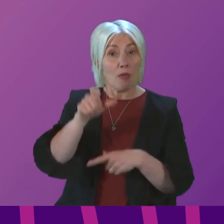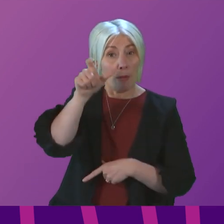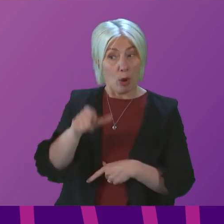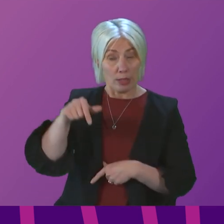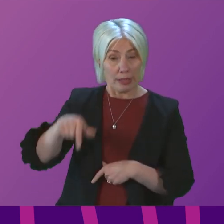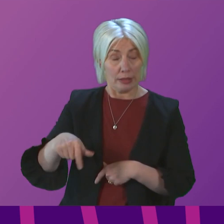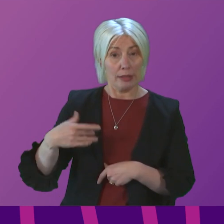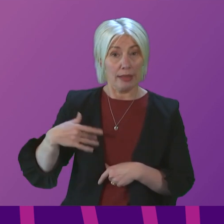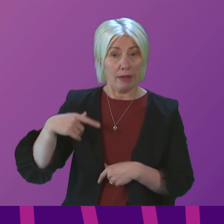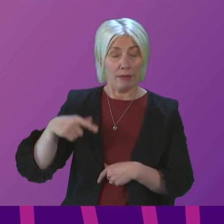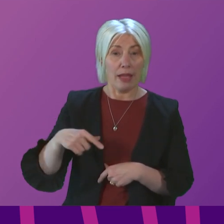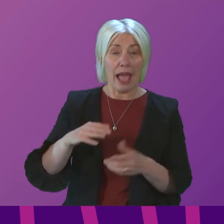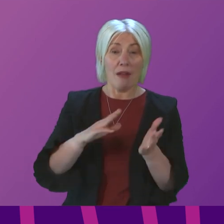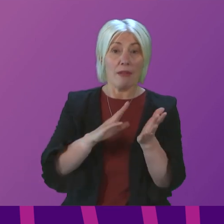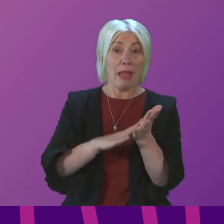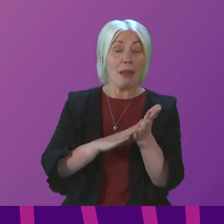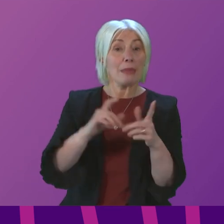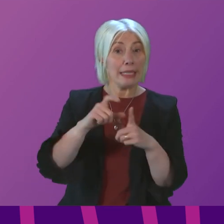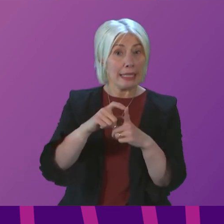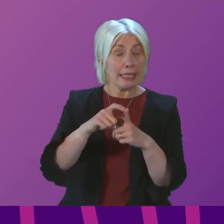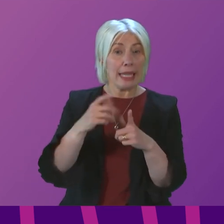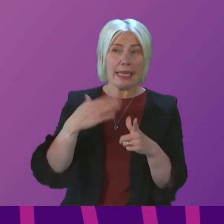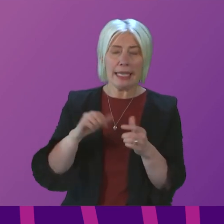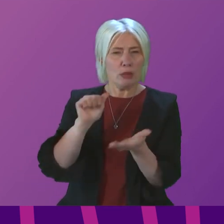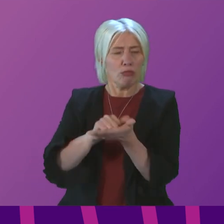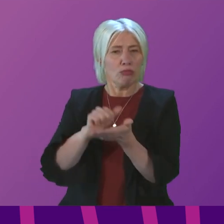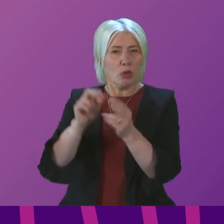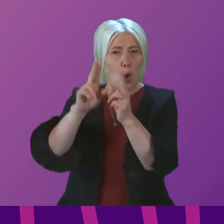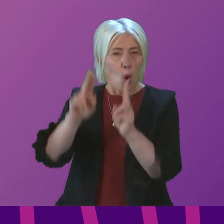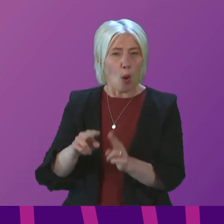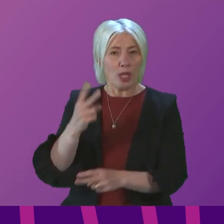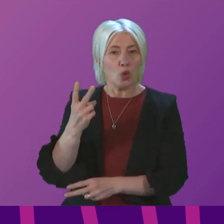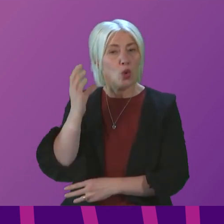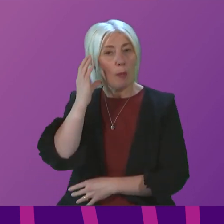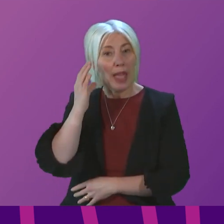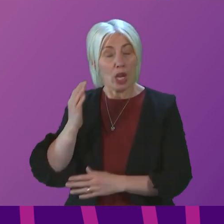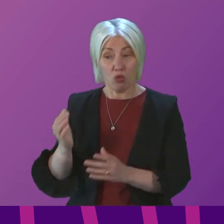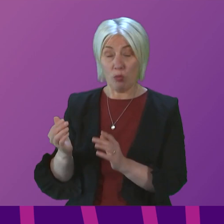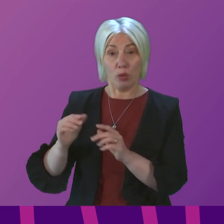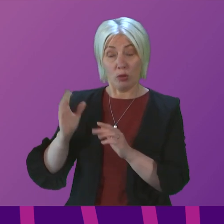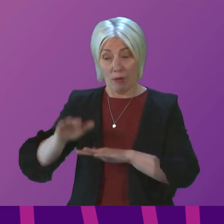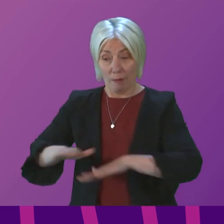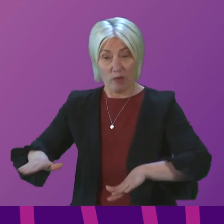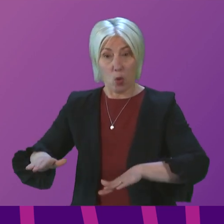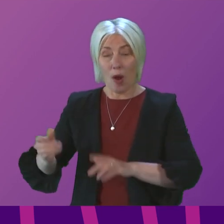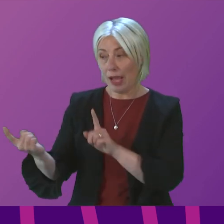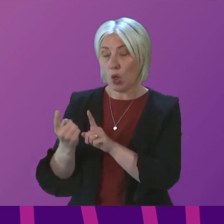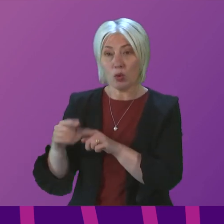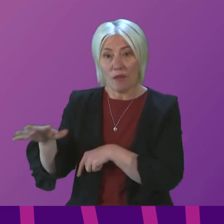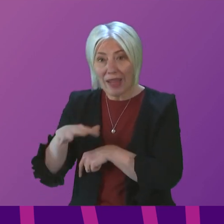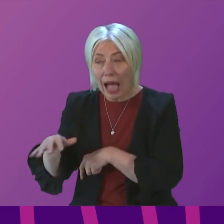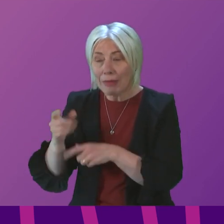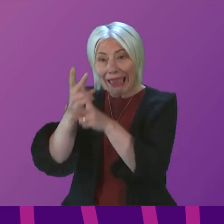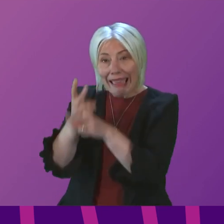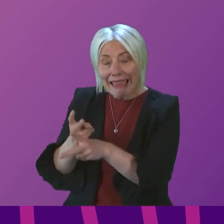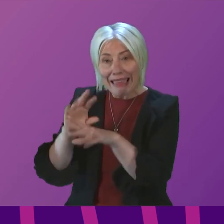Grievers, who has got muscular dystrophy and needs a suitable home, with two bedrooms on the ground floor, close to his family and care team. But after being told